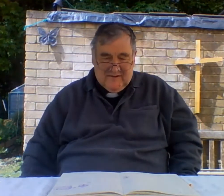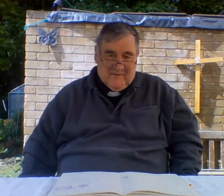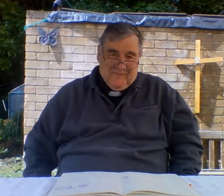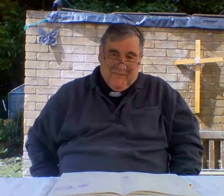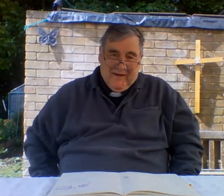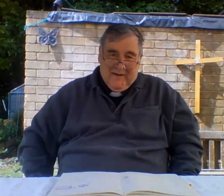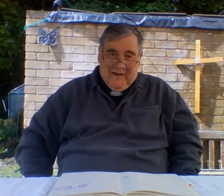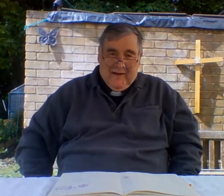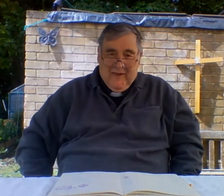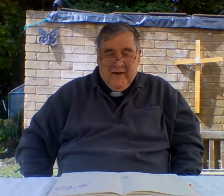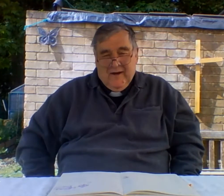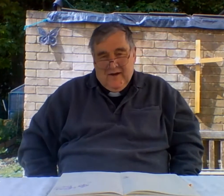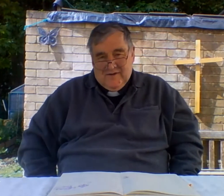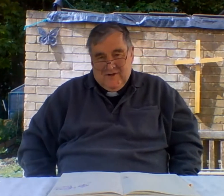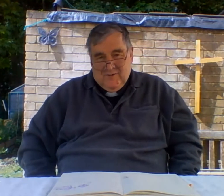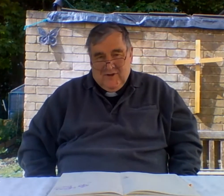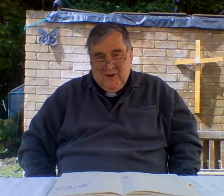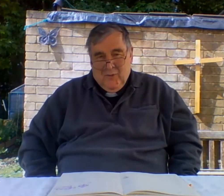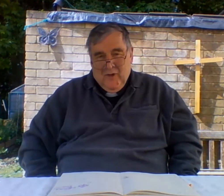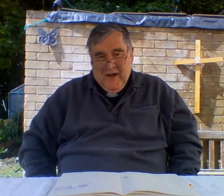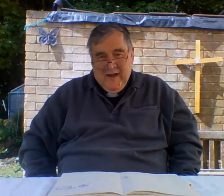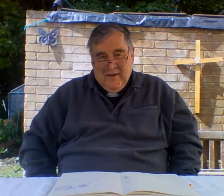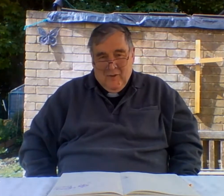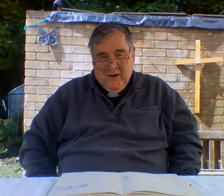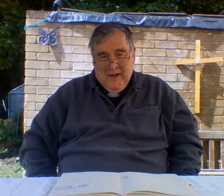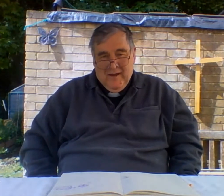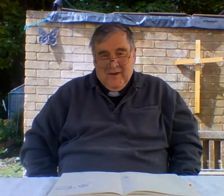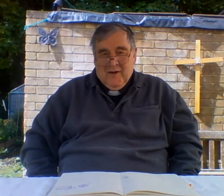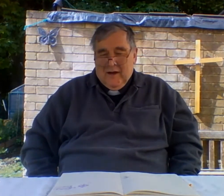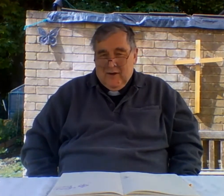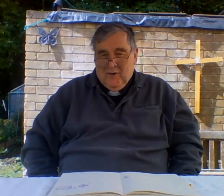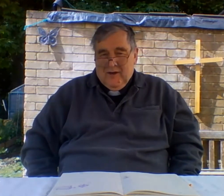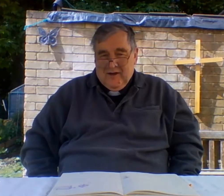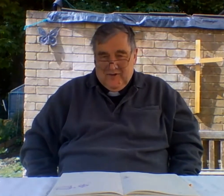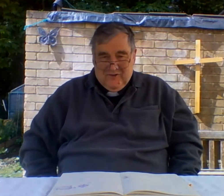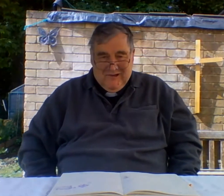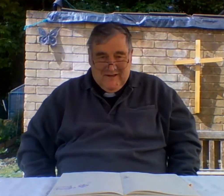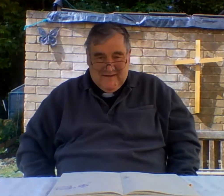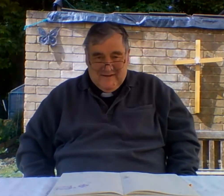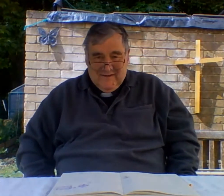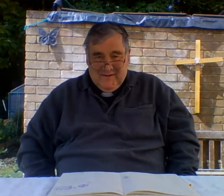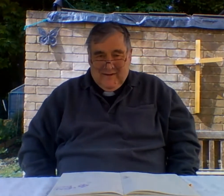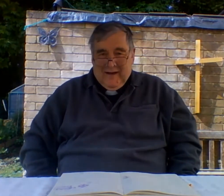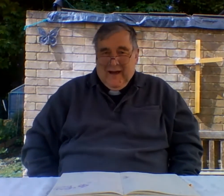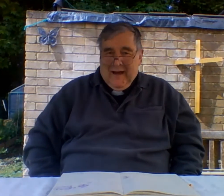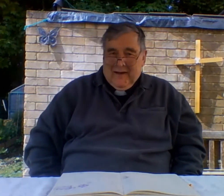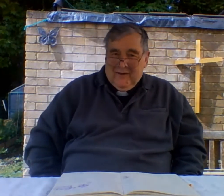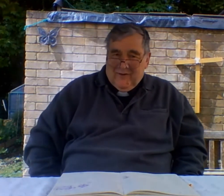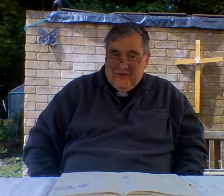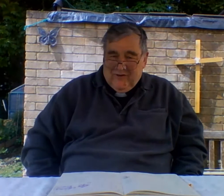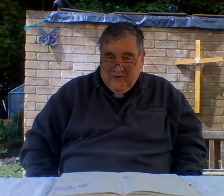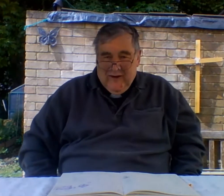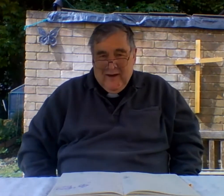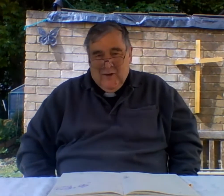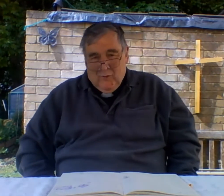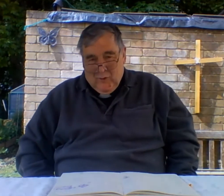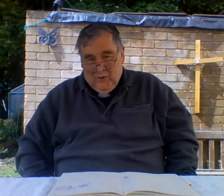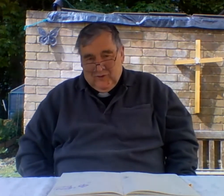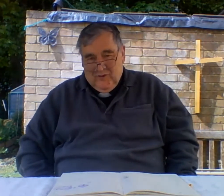and then I asked you to go and weigh away and look at countries and see what you